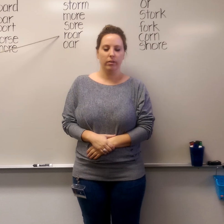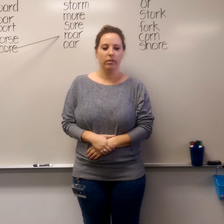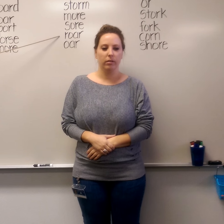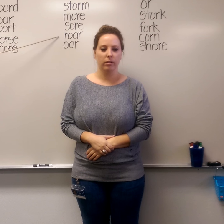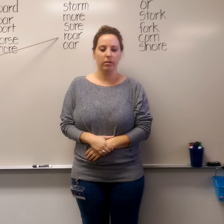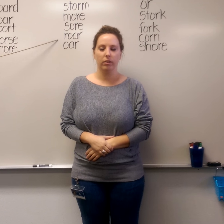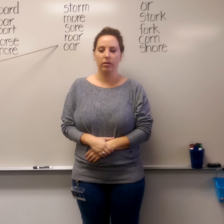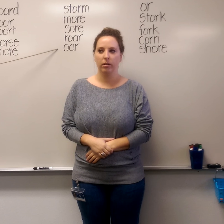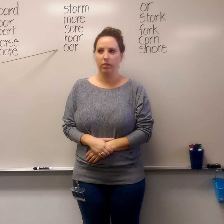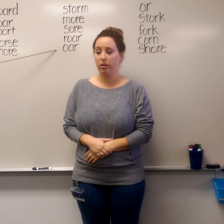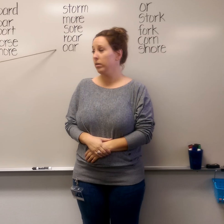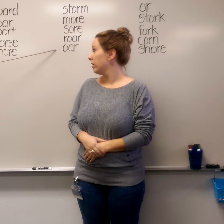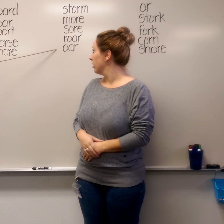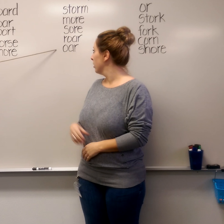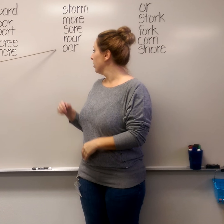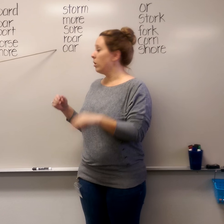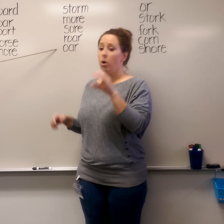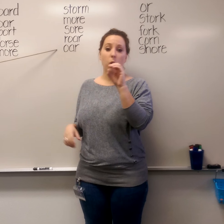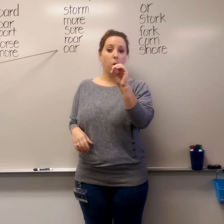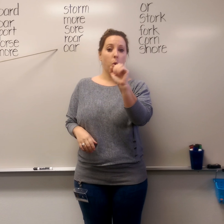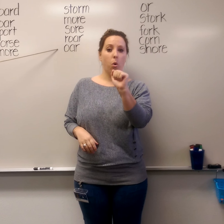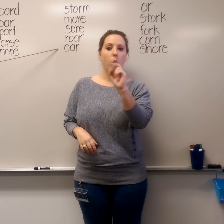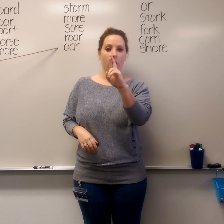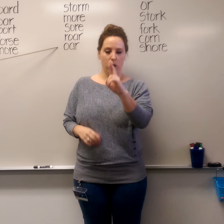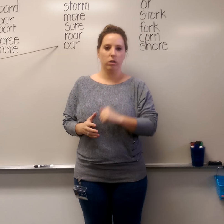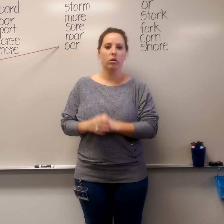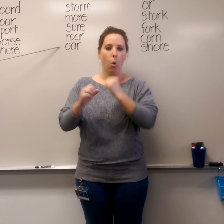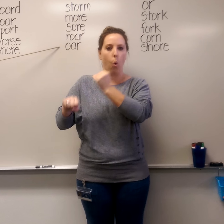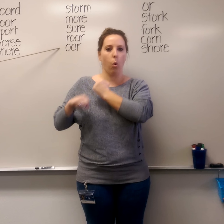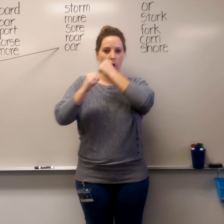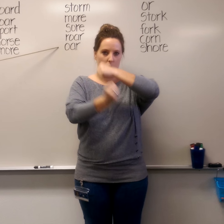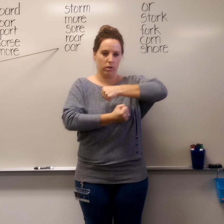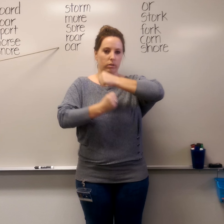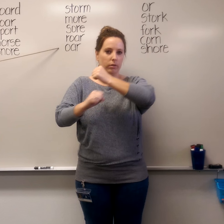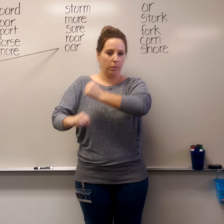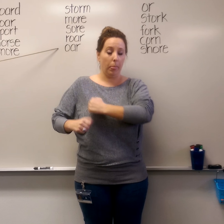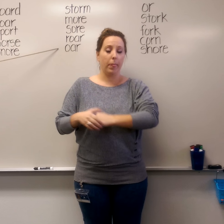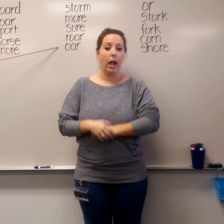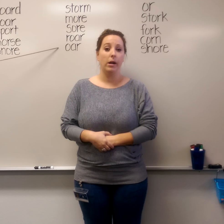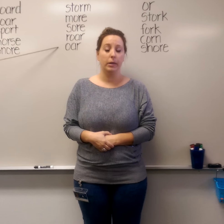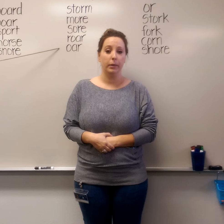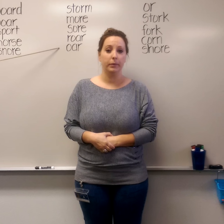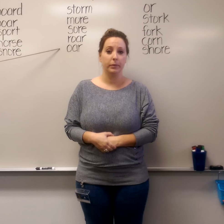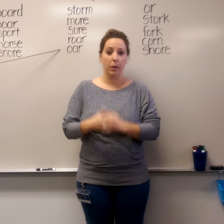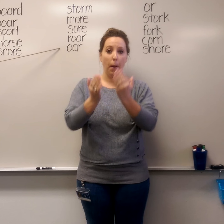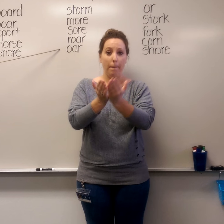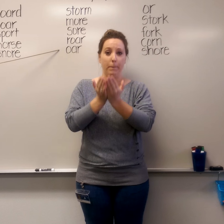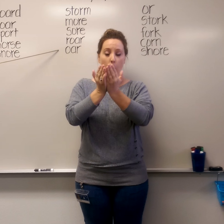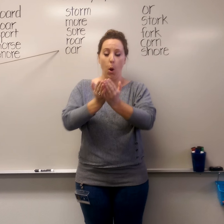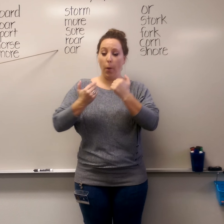I oar. lost While rowing the boat, I lost my oar. I